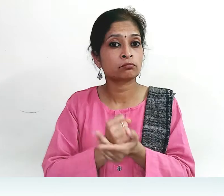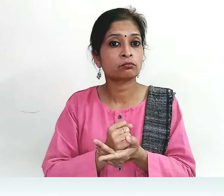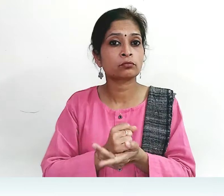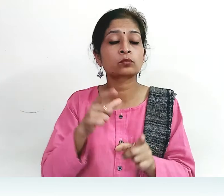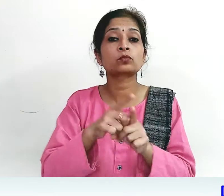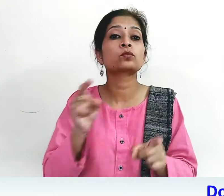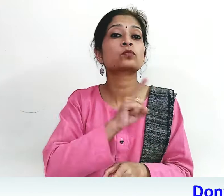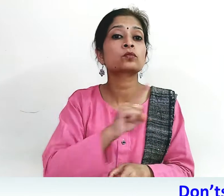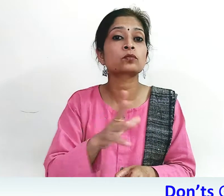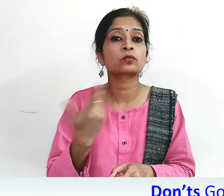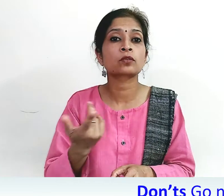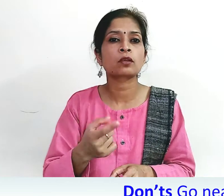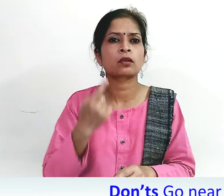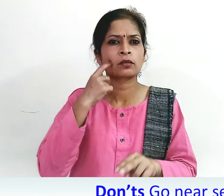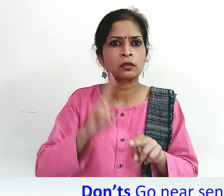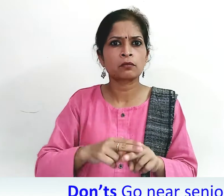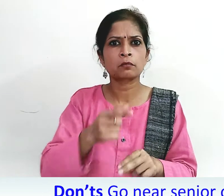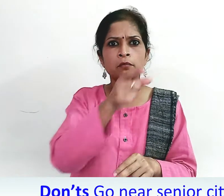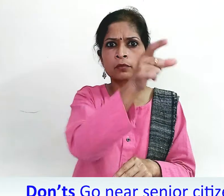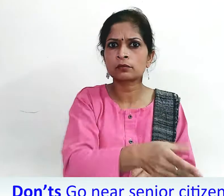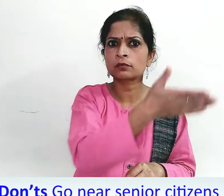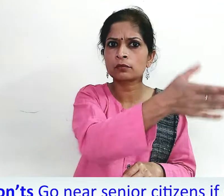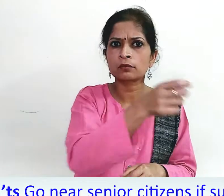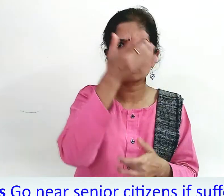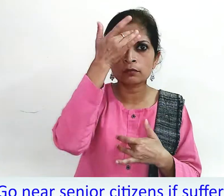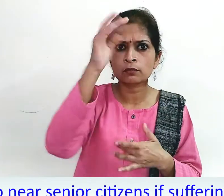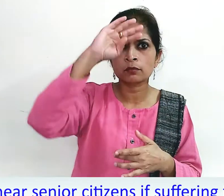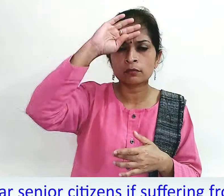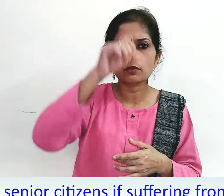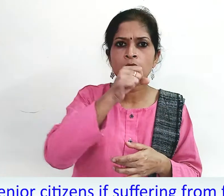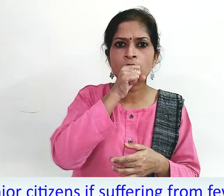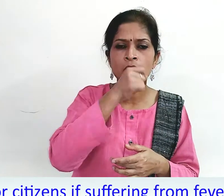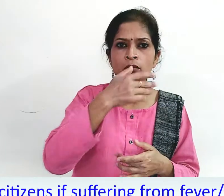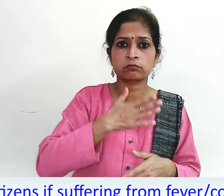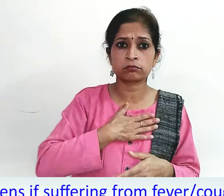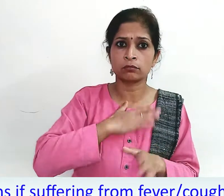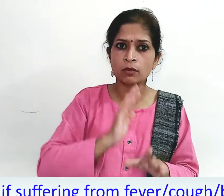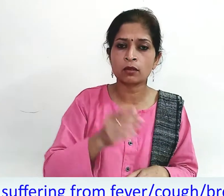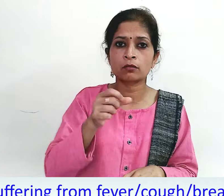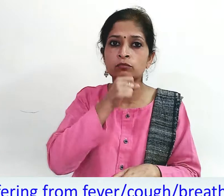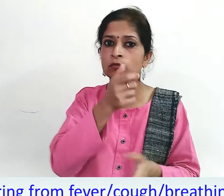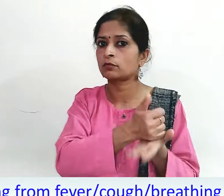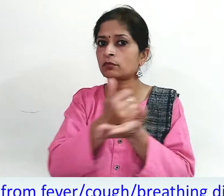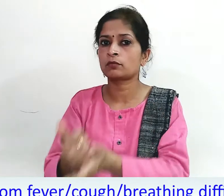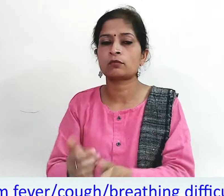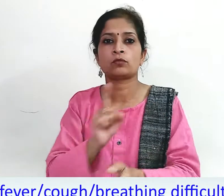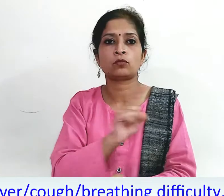Don'ts Go near senior citizens if suffering from fever, cough, breathing difficulty. Keep senior